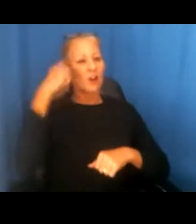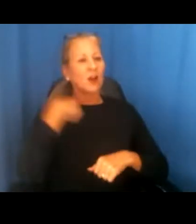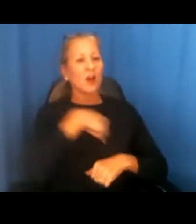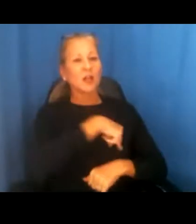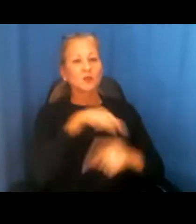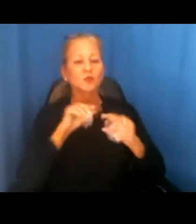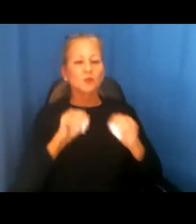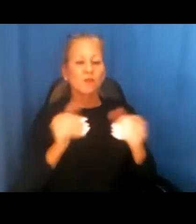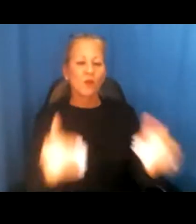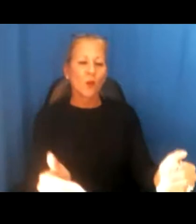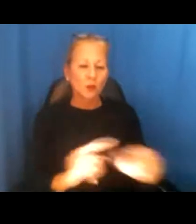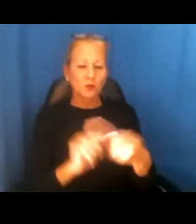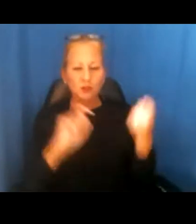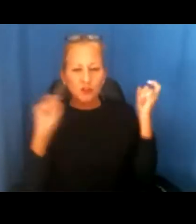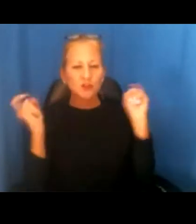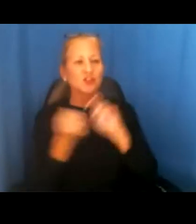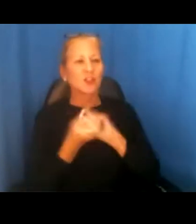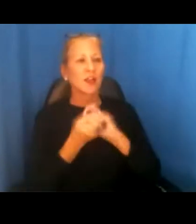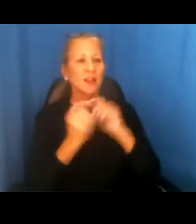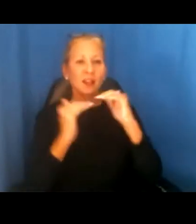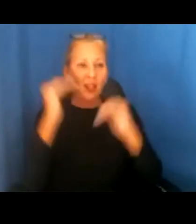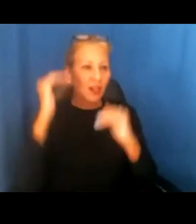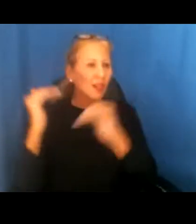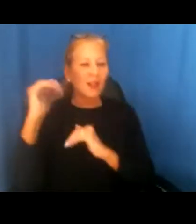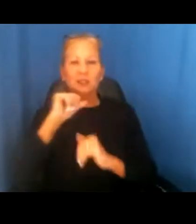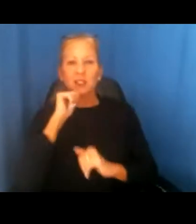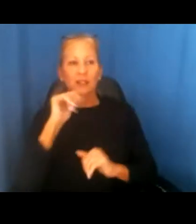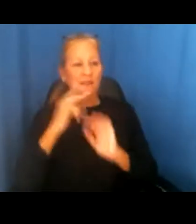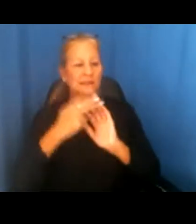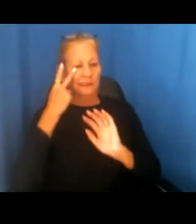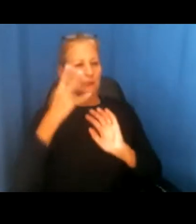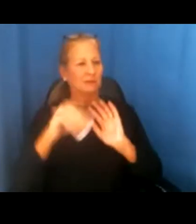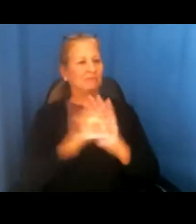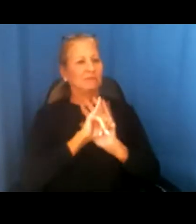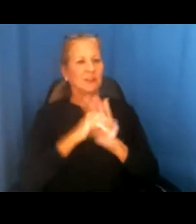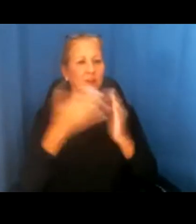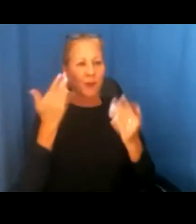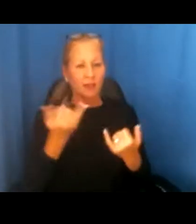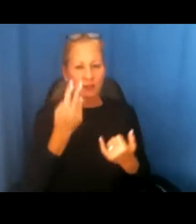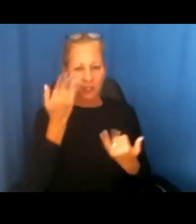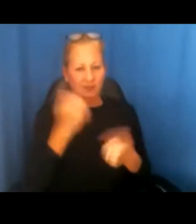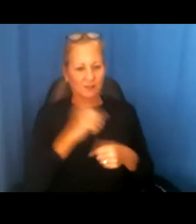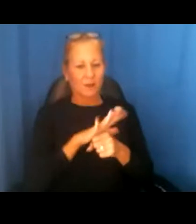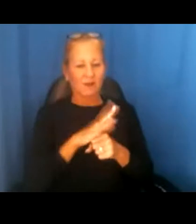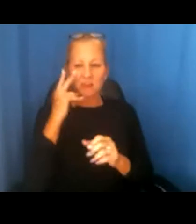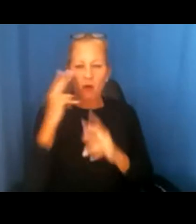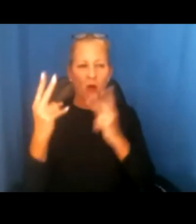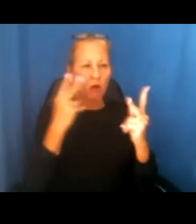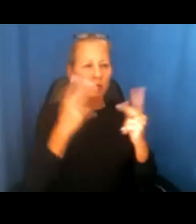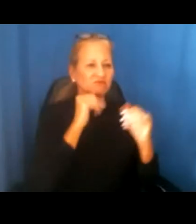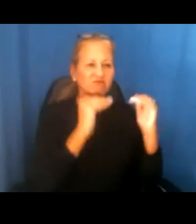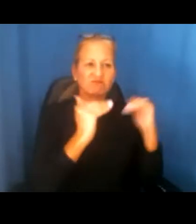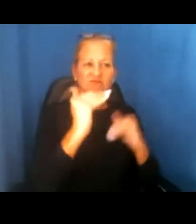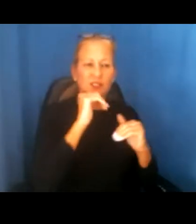to change these inequities that have been highlighted by today's pandemic. And so we're going to hear from so many